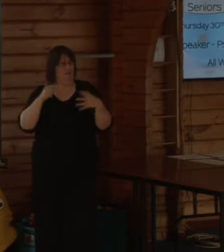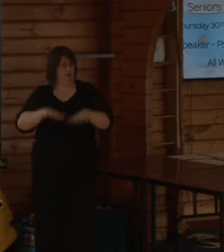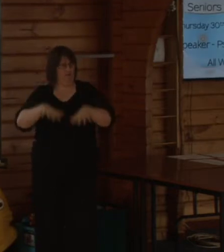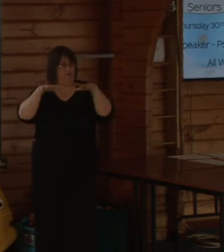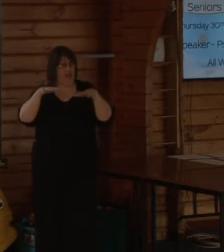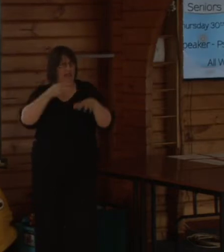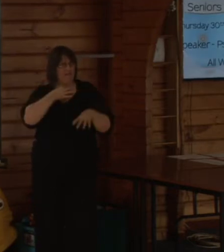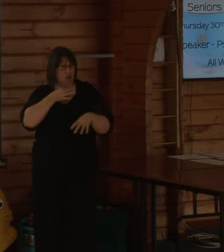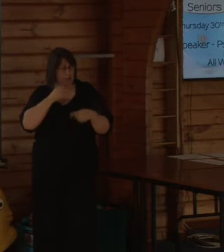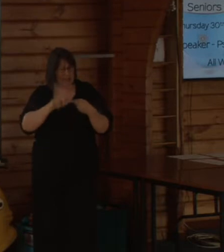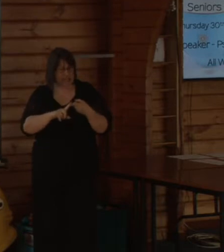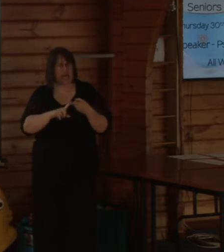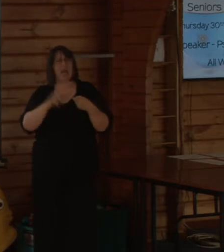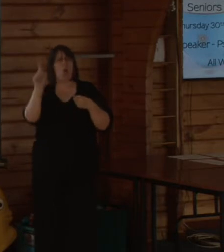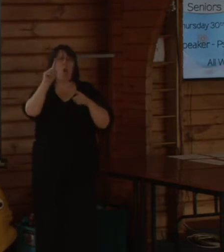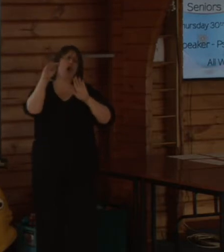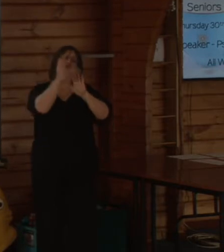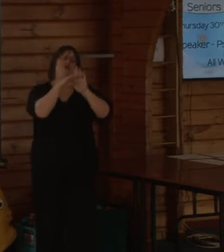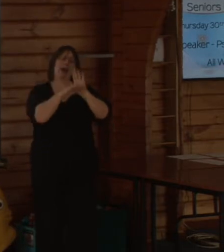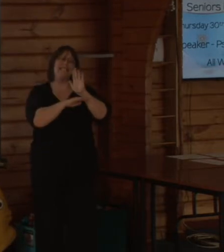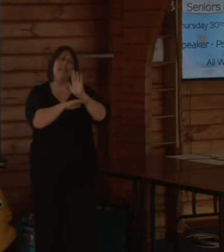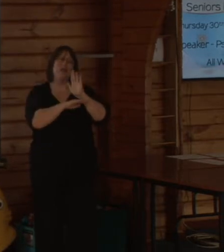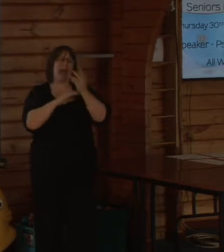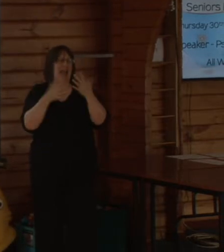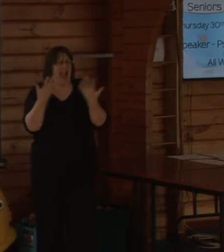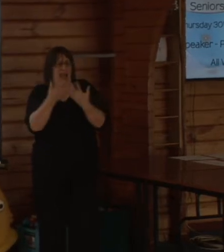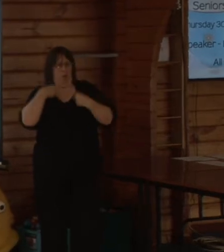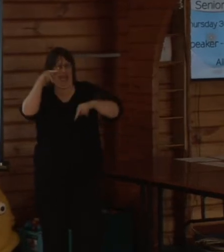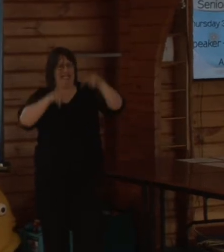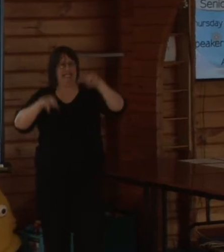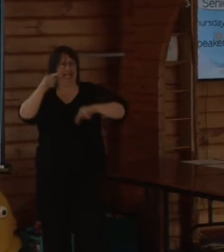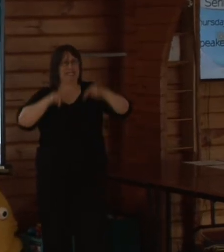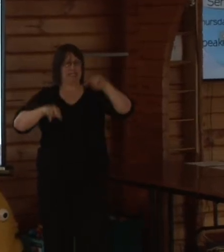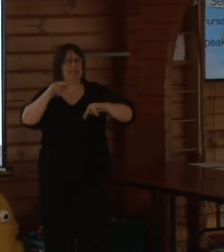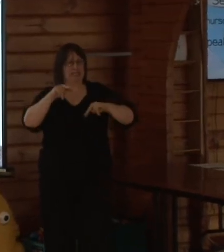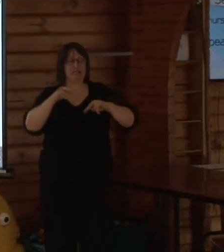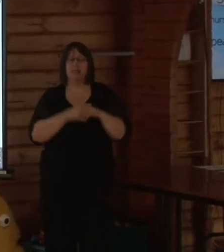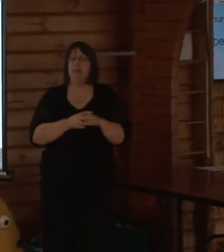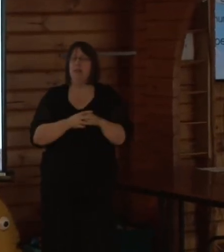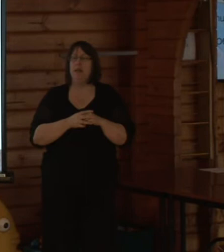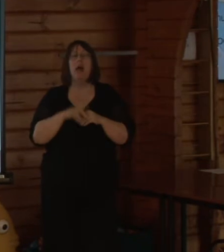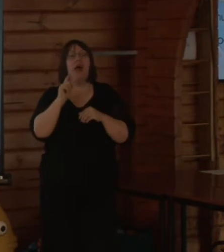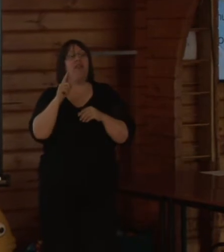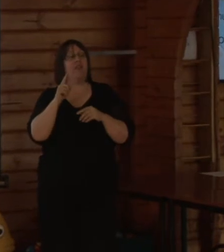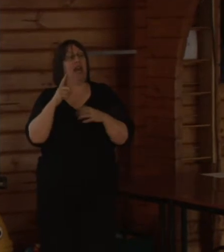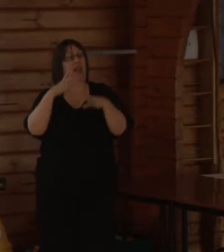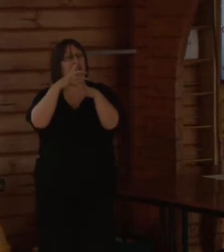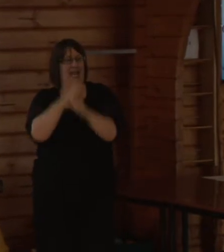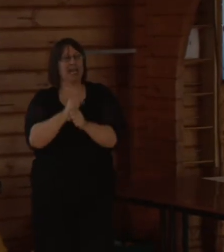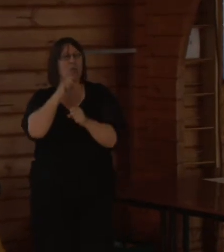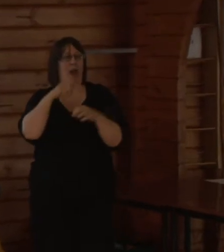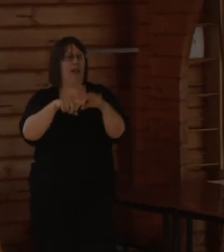talk about the criteria and assessment methods that we use and there'll be some time at the end for questions.